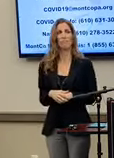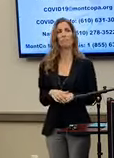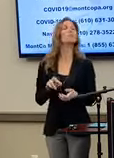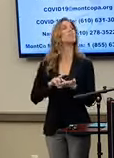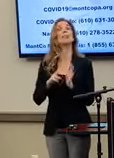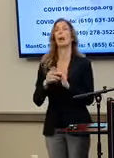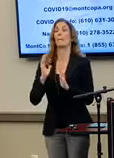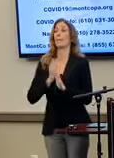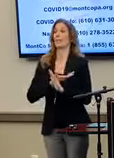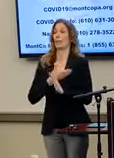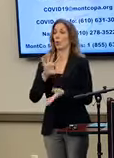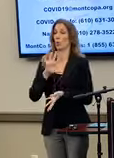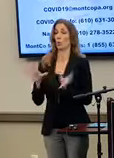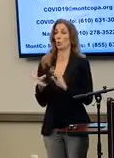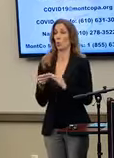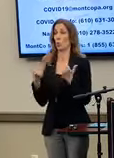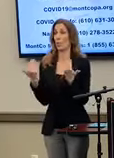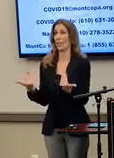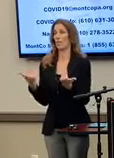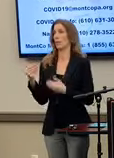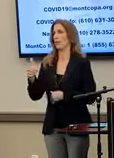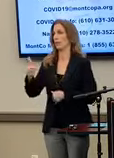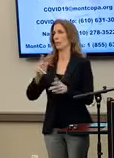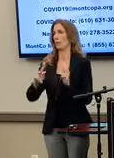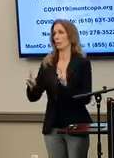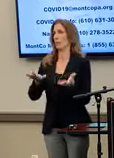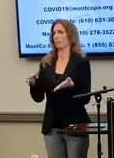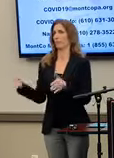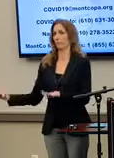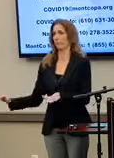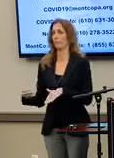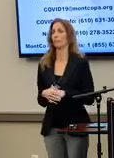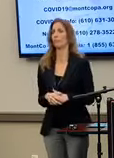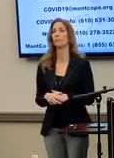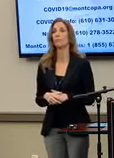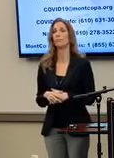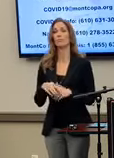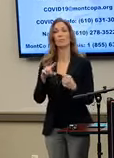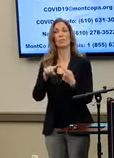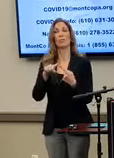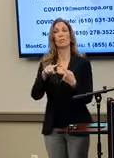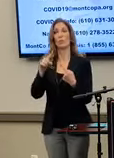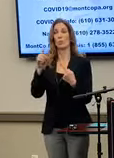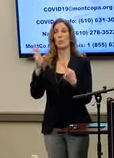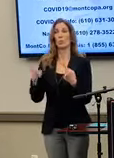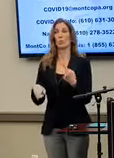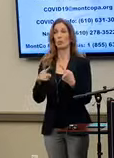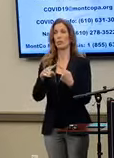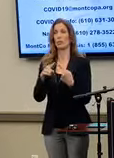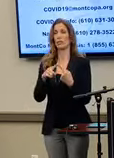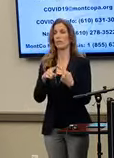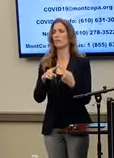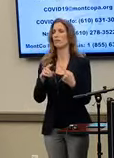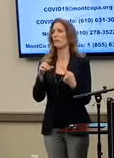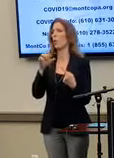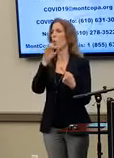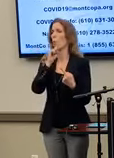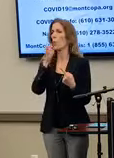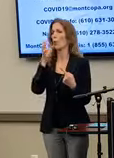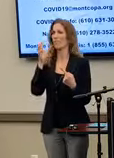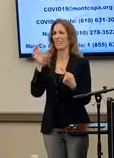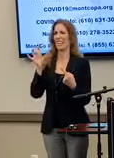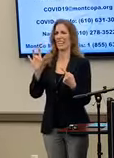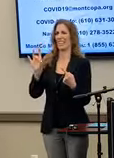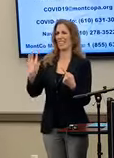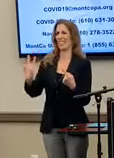brings our Montgomery County total to 10. The first individual was an 86-year-old female from